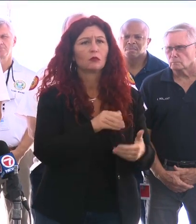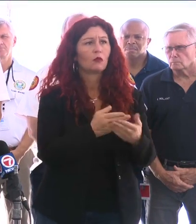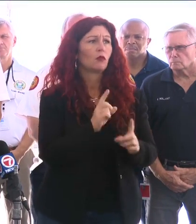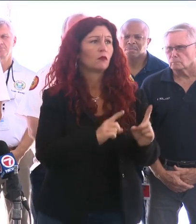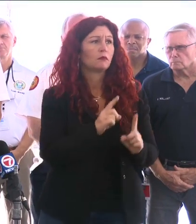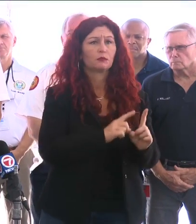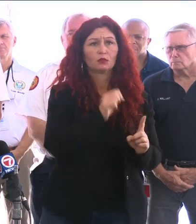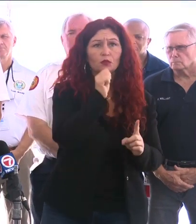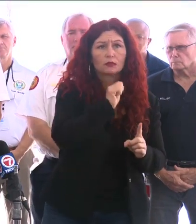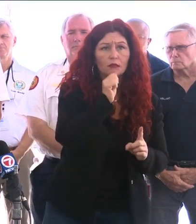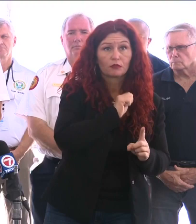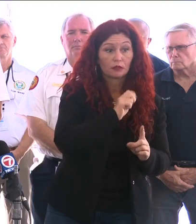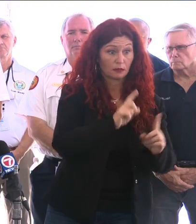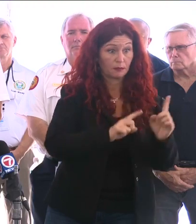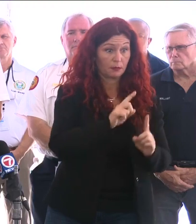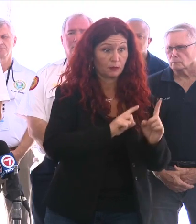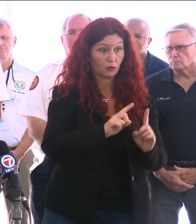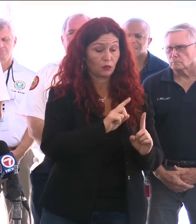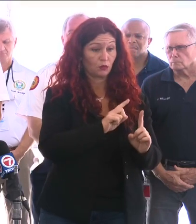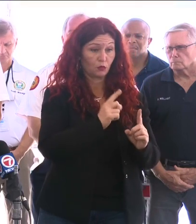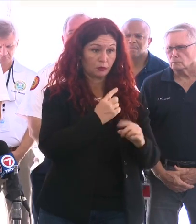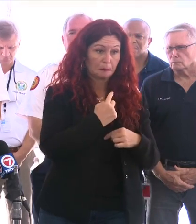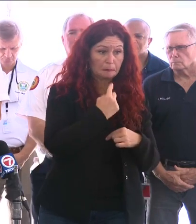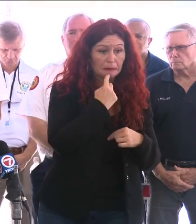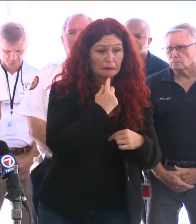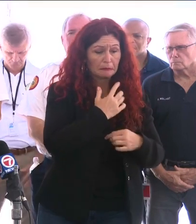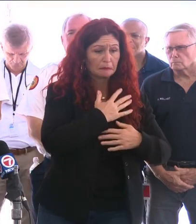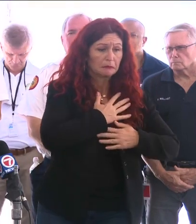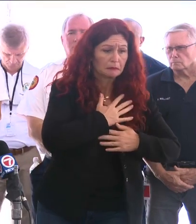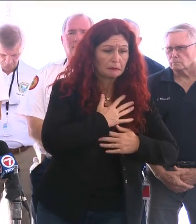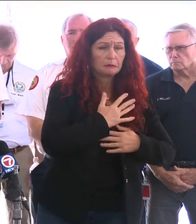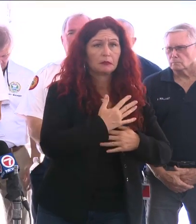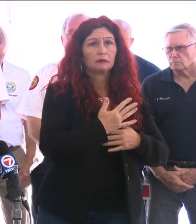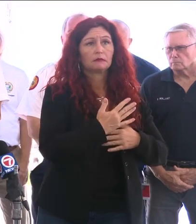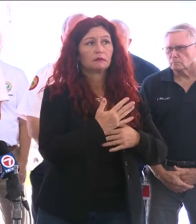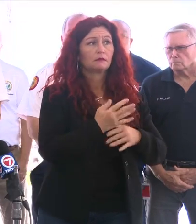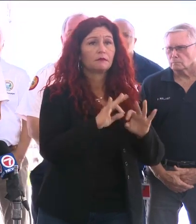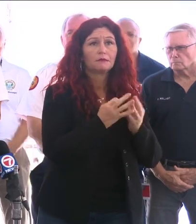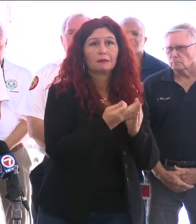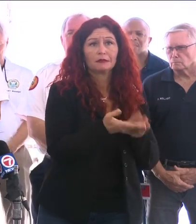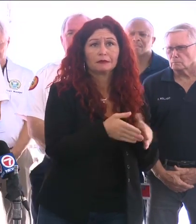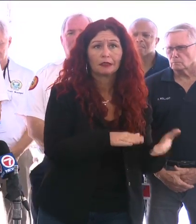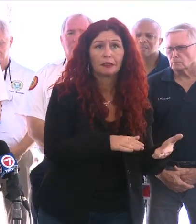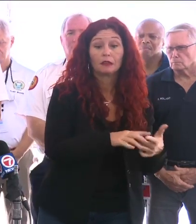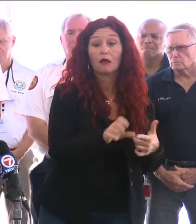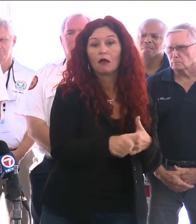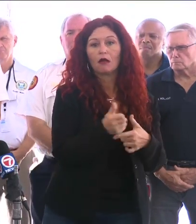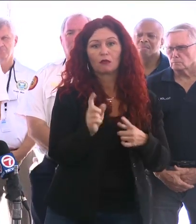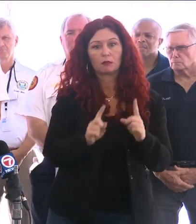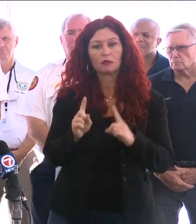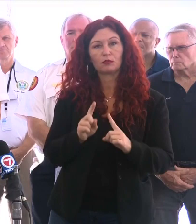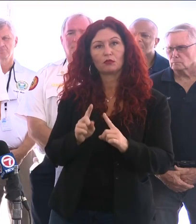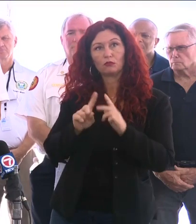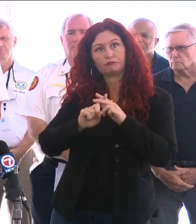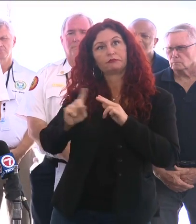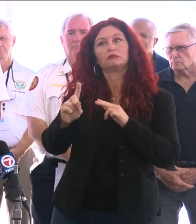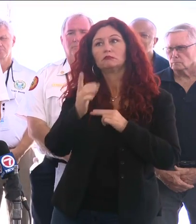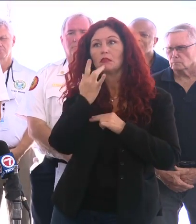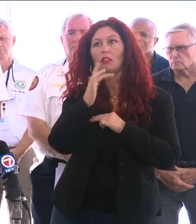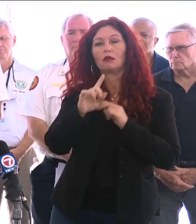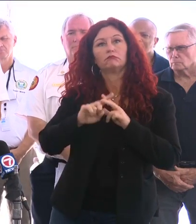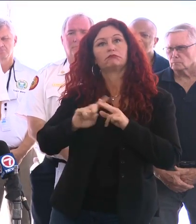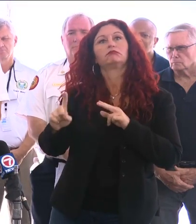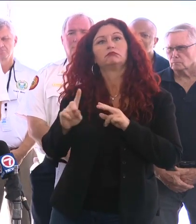survivors. We're providing wraparound social services at our Family Assistance Center. That